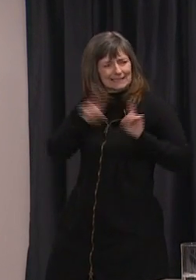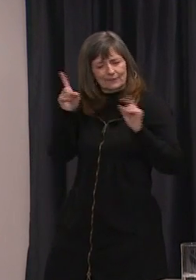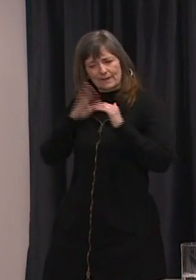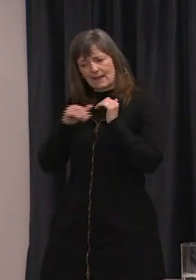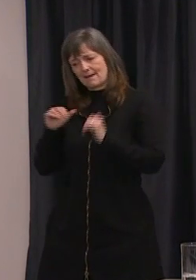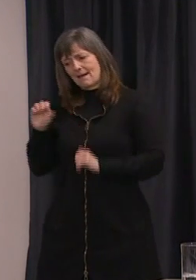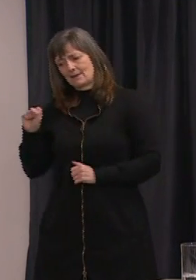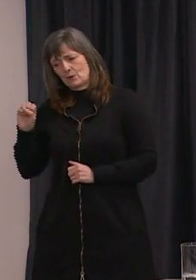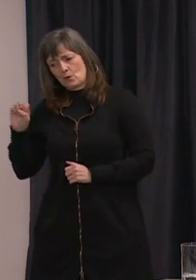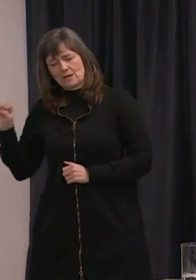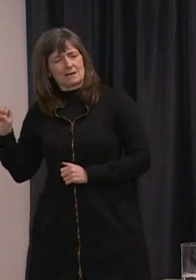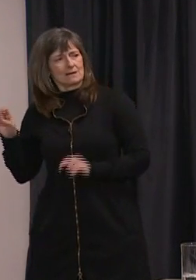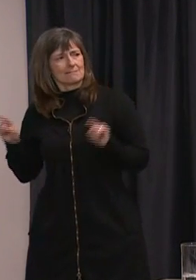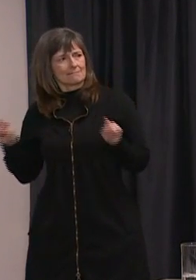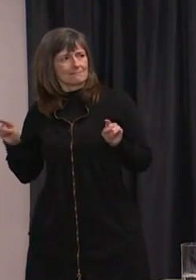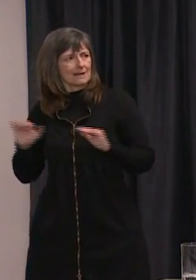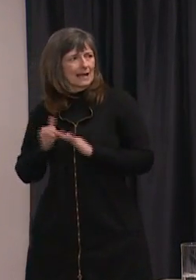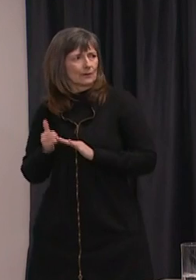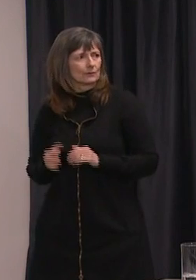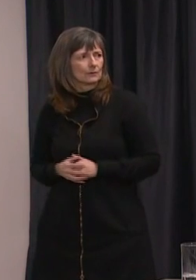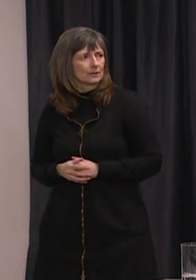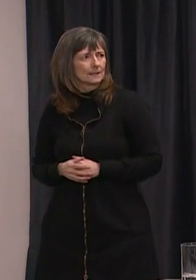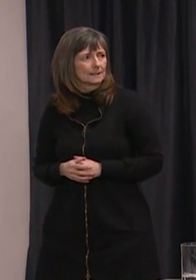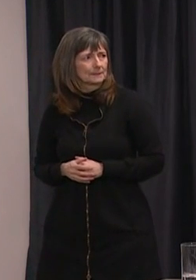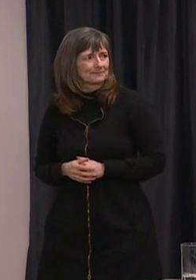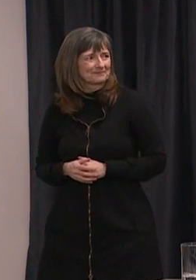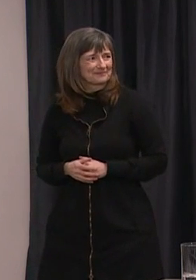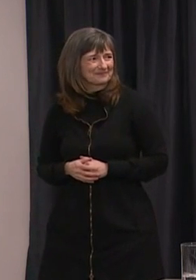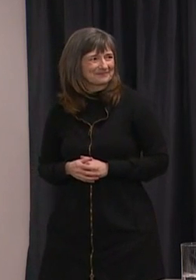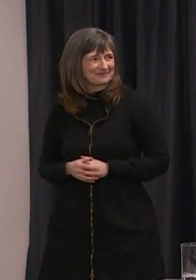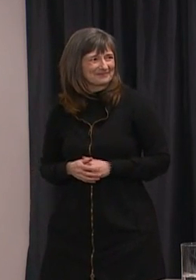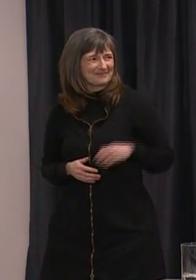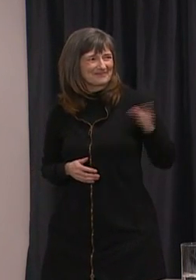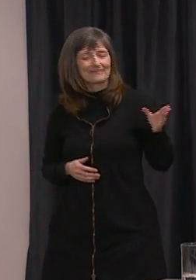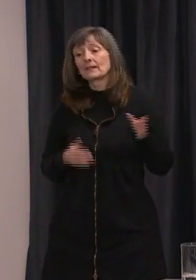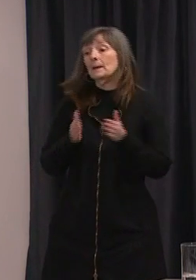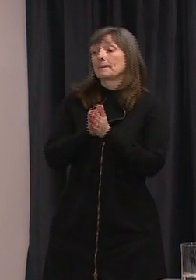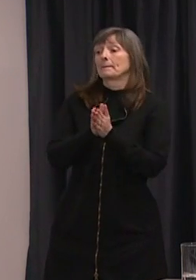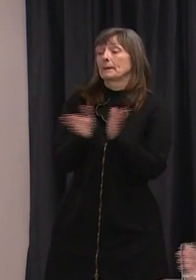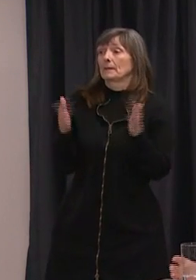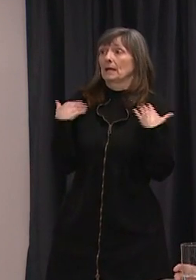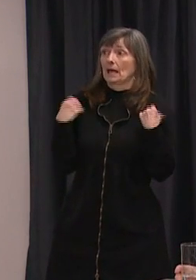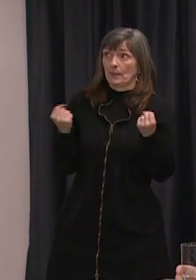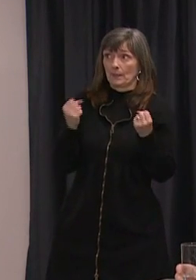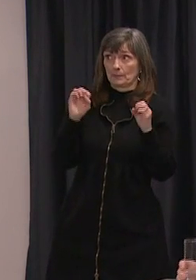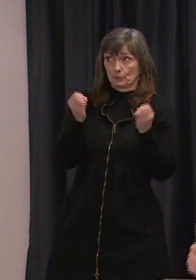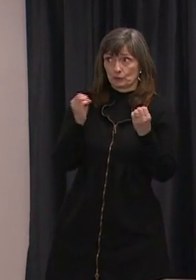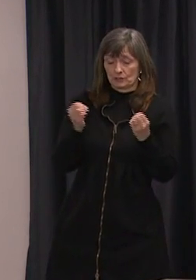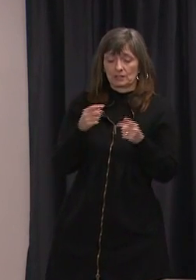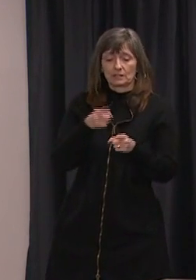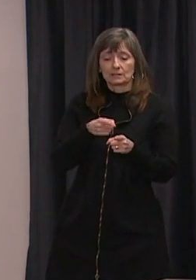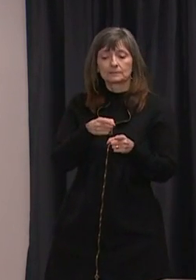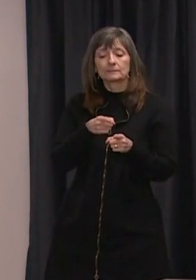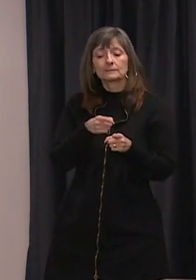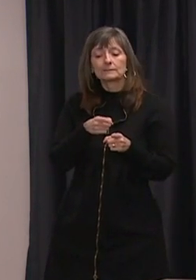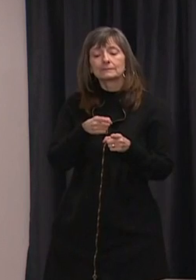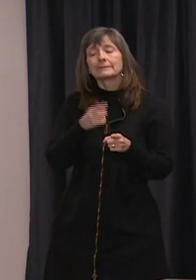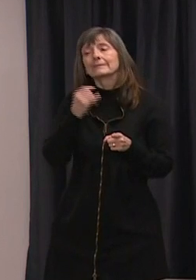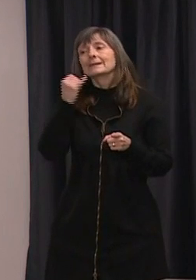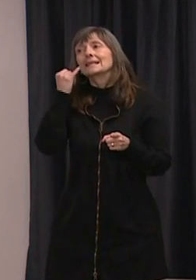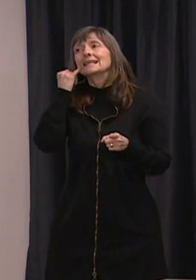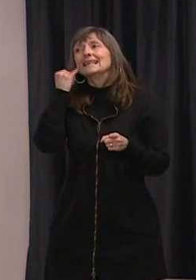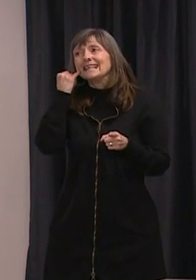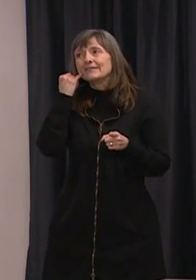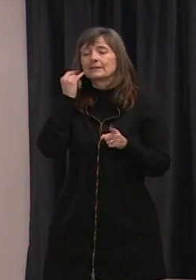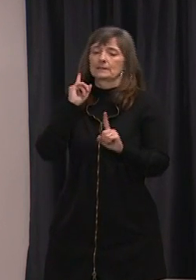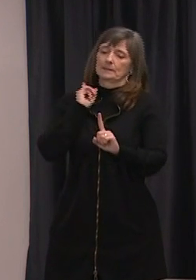distinct from a state of emergency so a public health emergency is declared in the event of